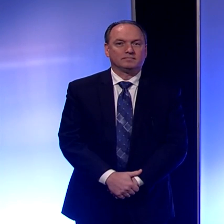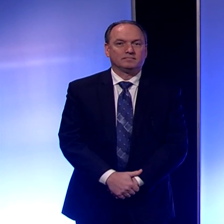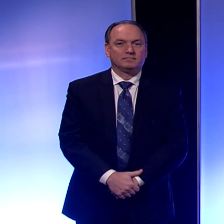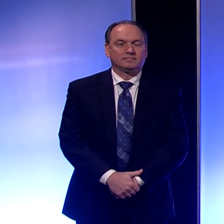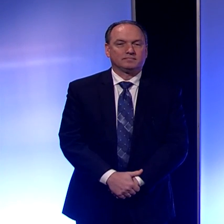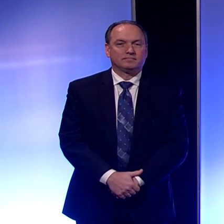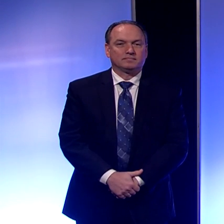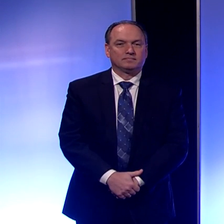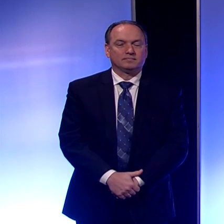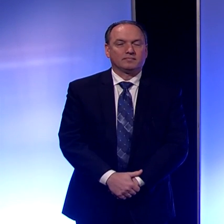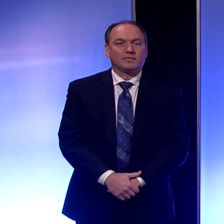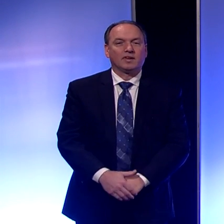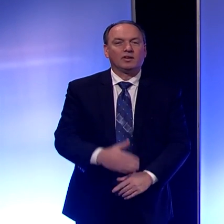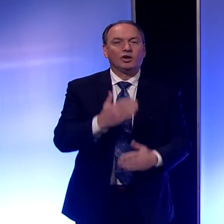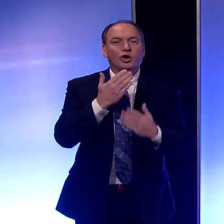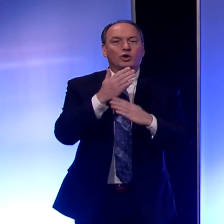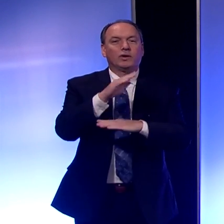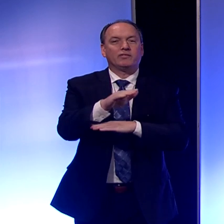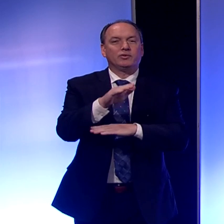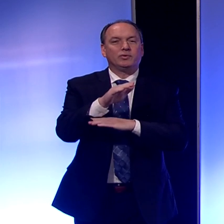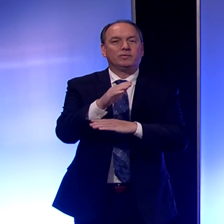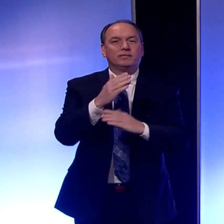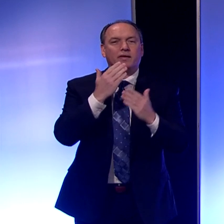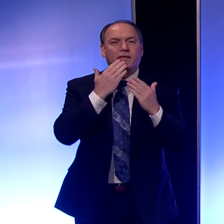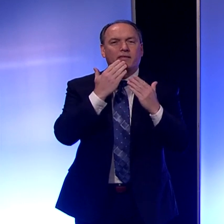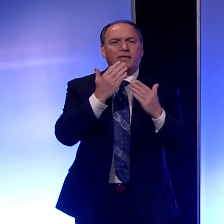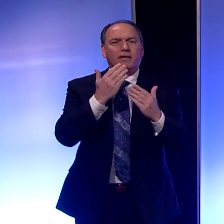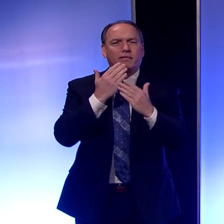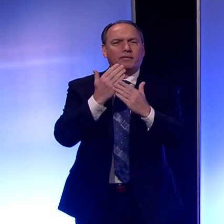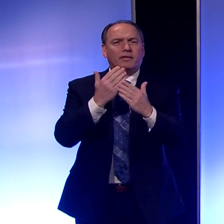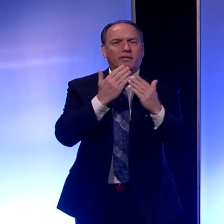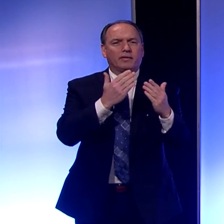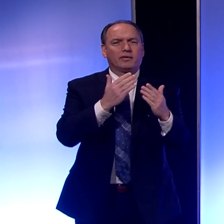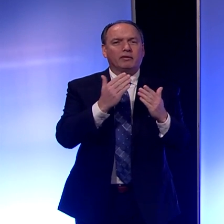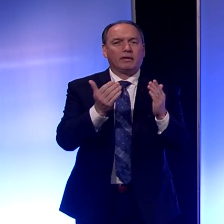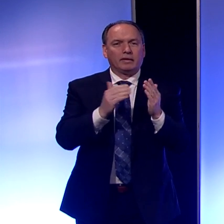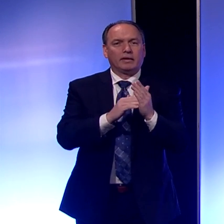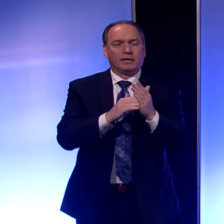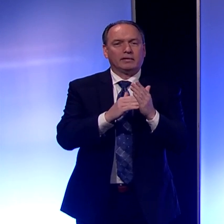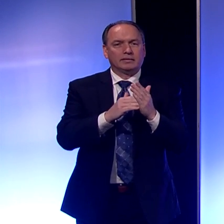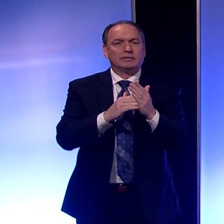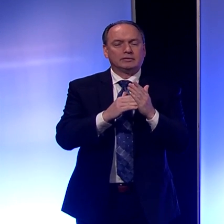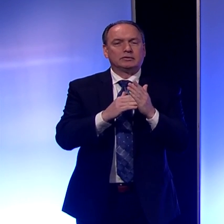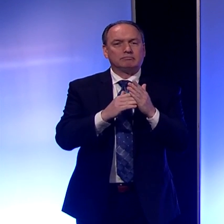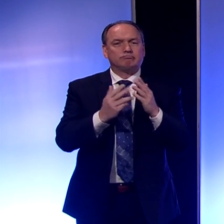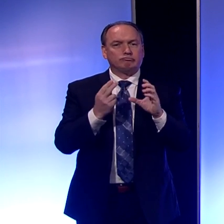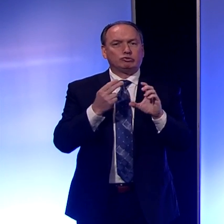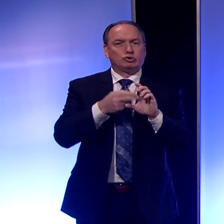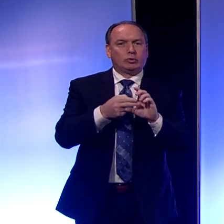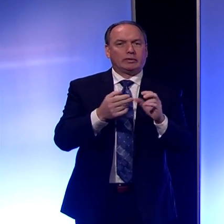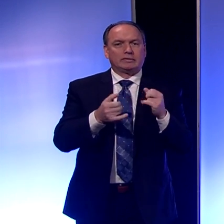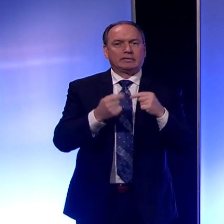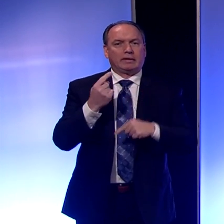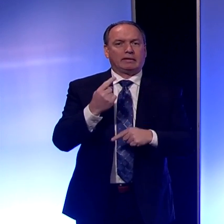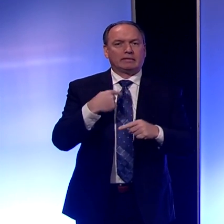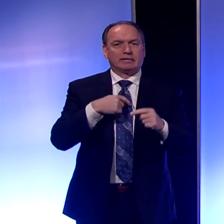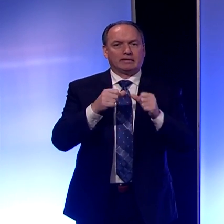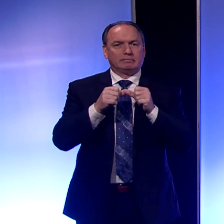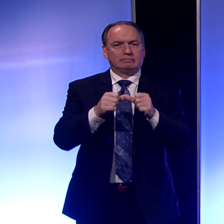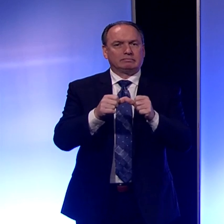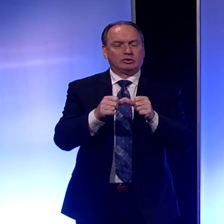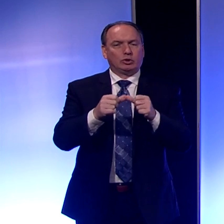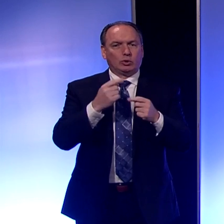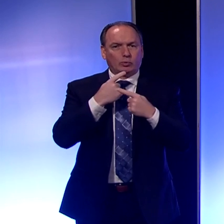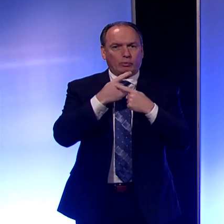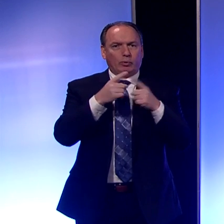Good afternoon. Thank you for joining me again today as my report on the ongoing crisis of COVID-19 here in